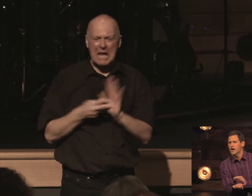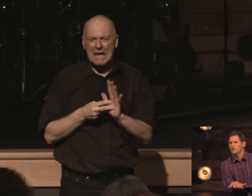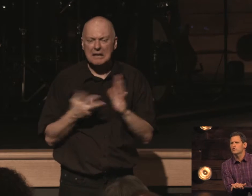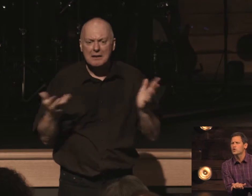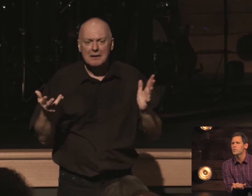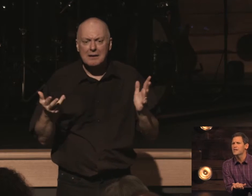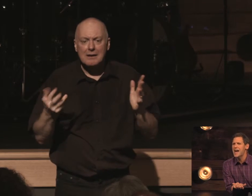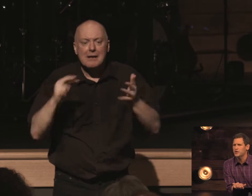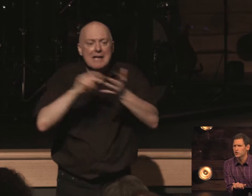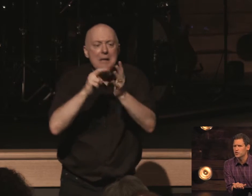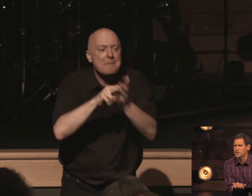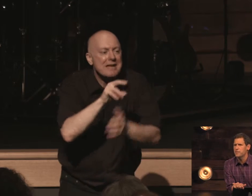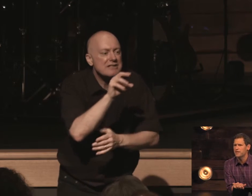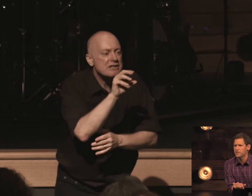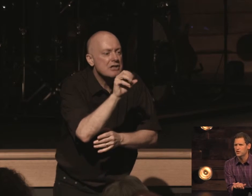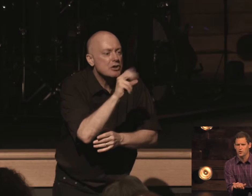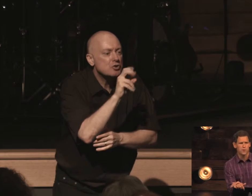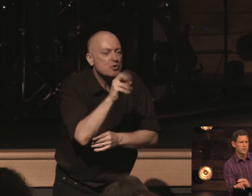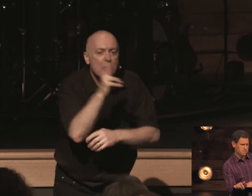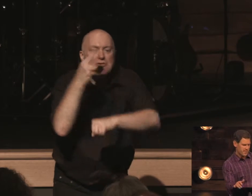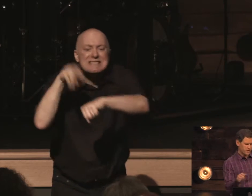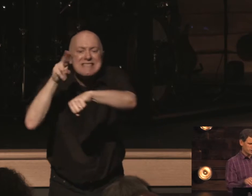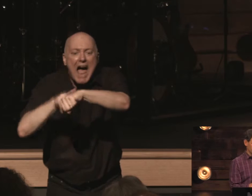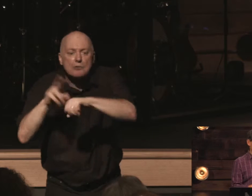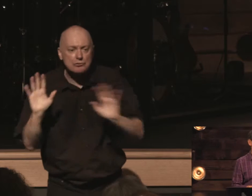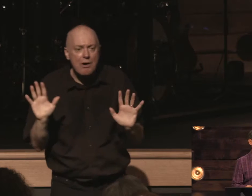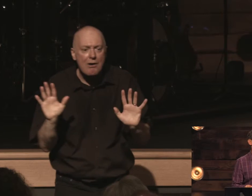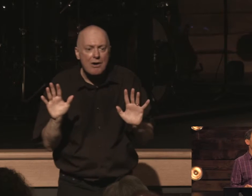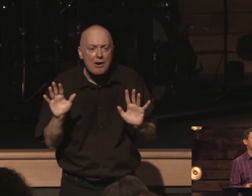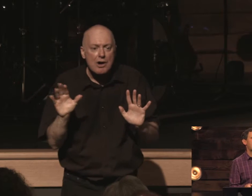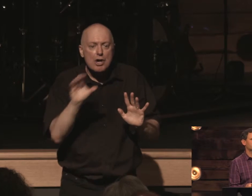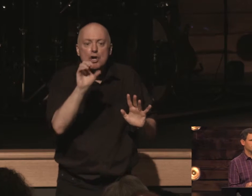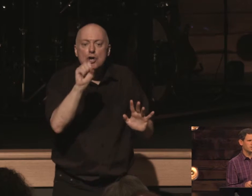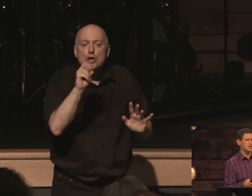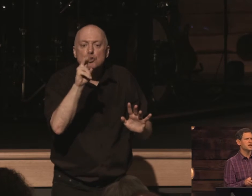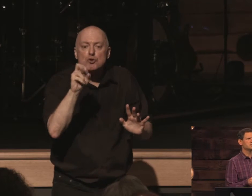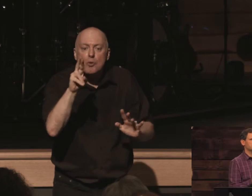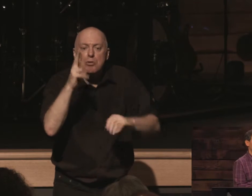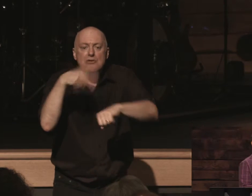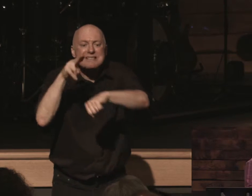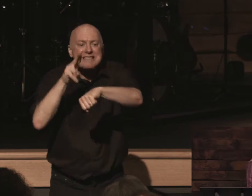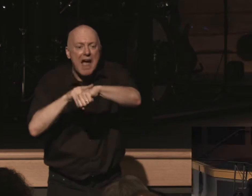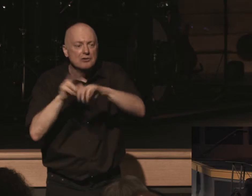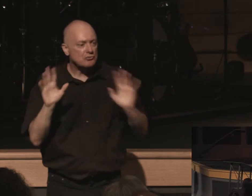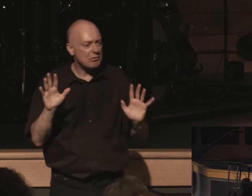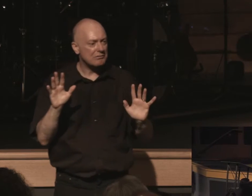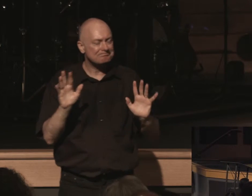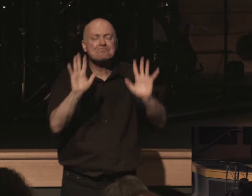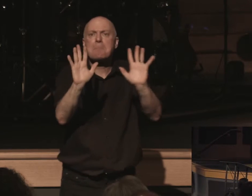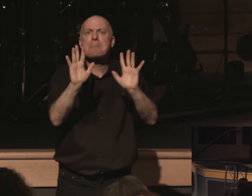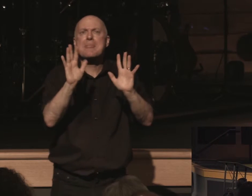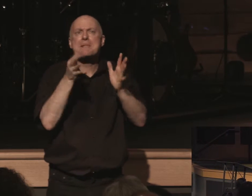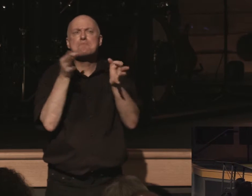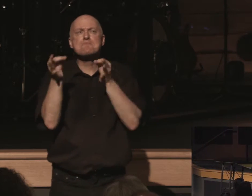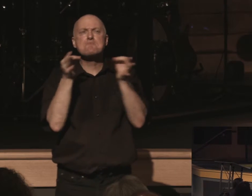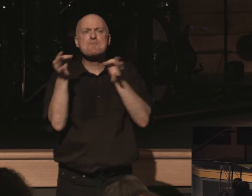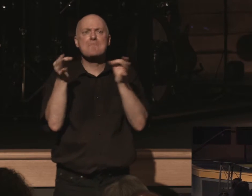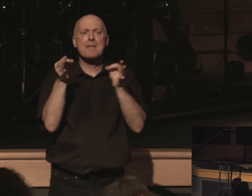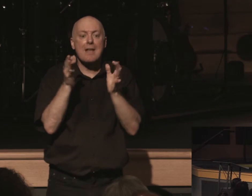supernaturally beneficial that is supernaturally sufficient so look at it this way the bible is a one-stop